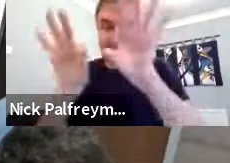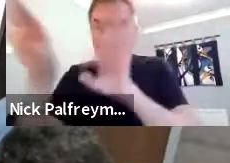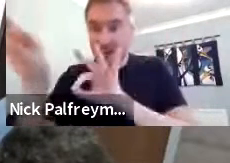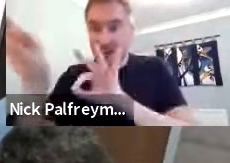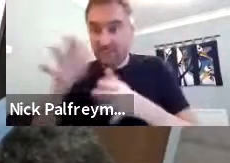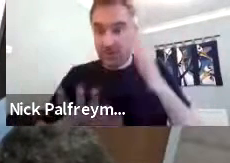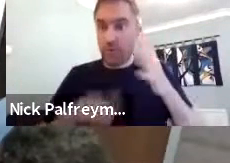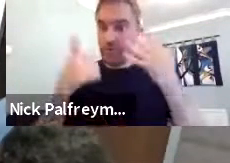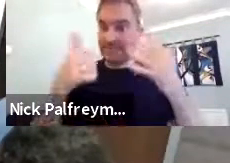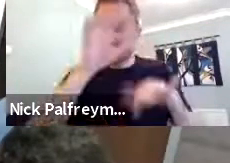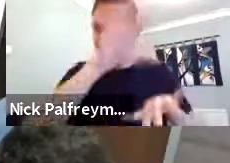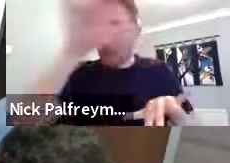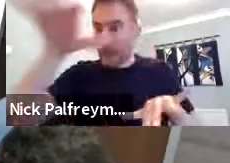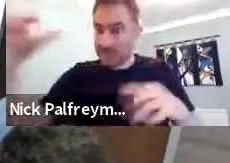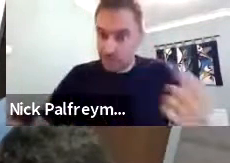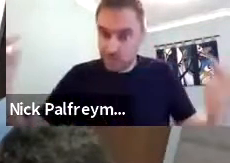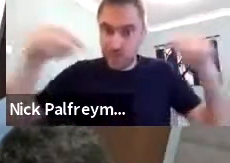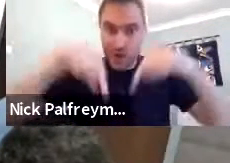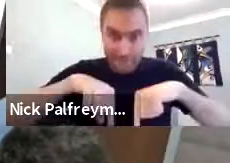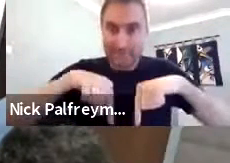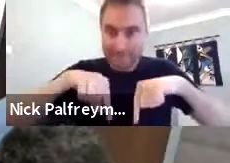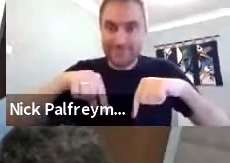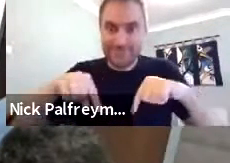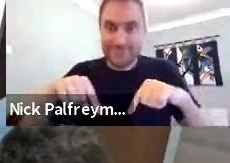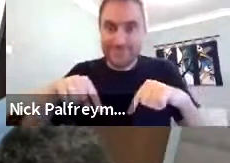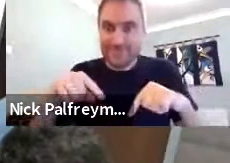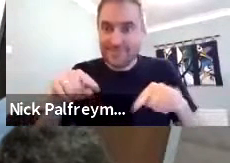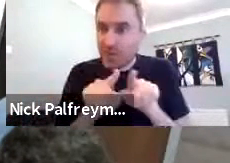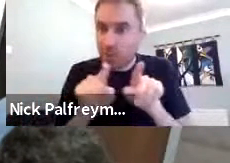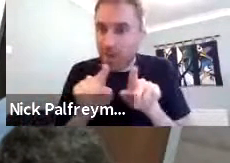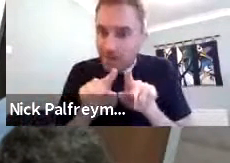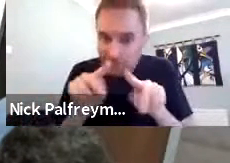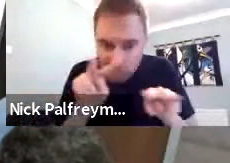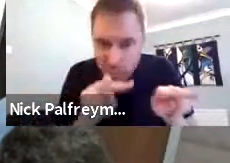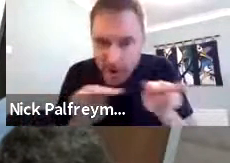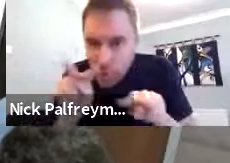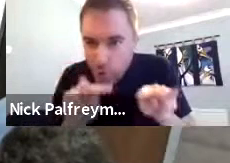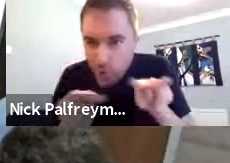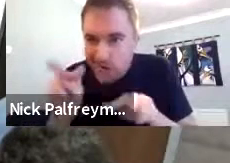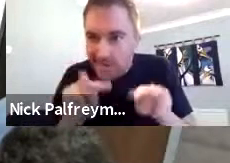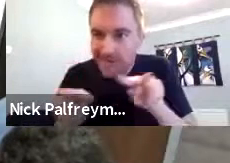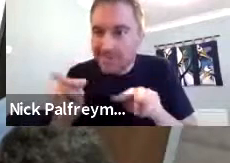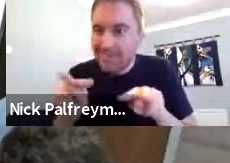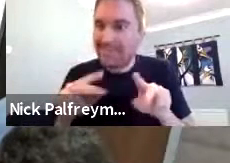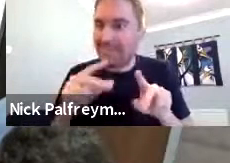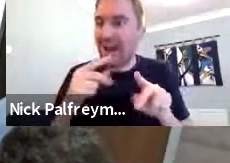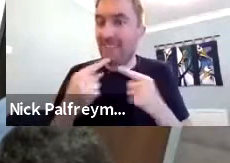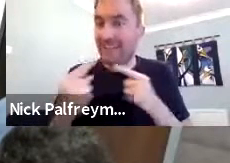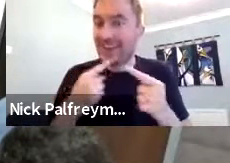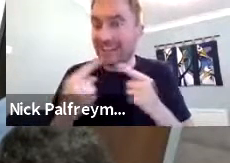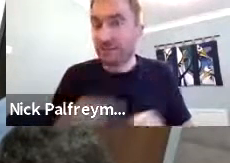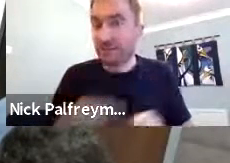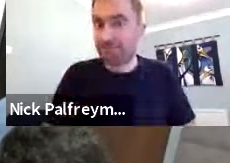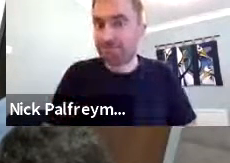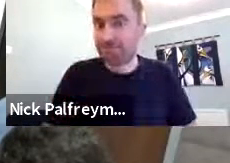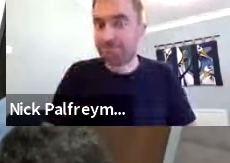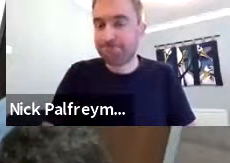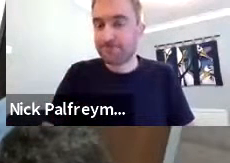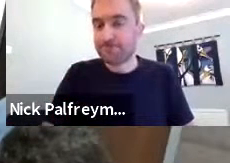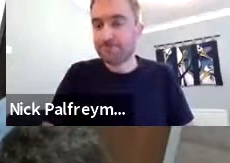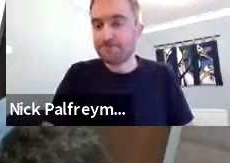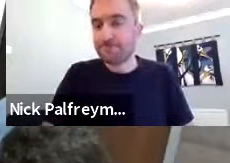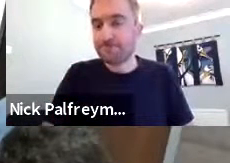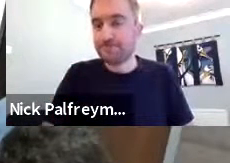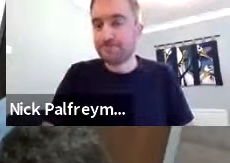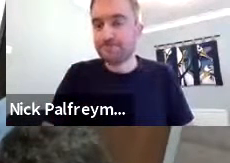And the university lecturers we invited as well to come from those six different areas. So they were also able to be part